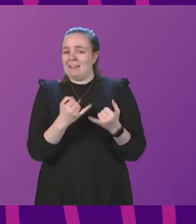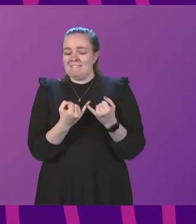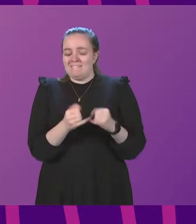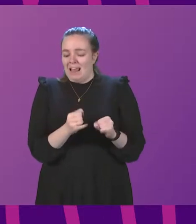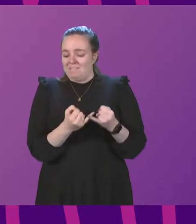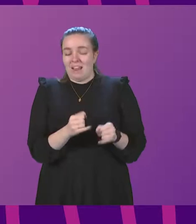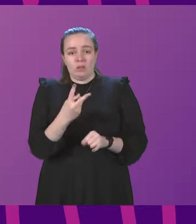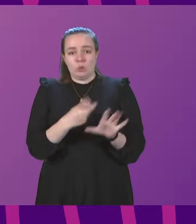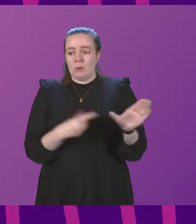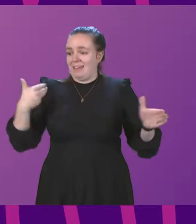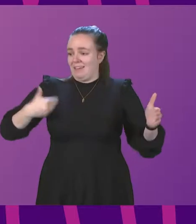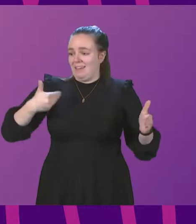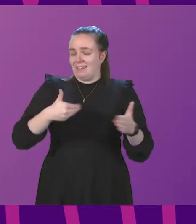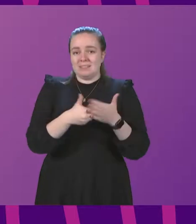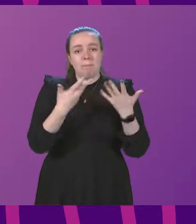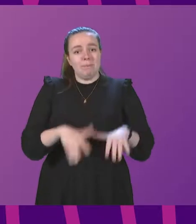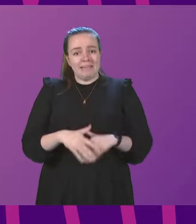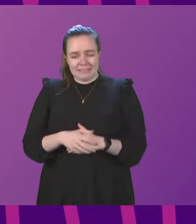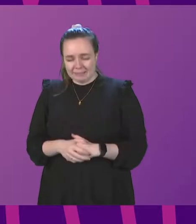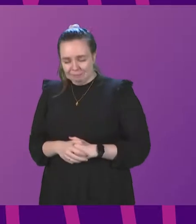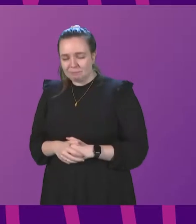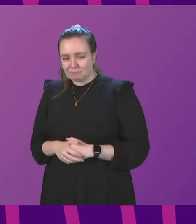two years in a row? The Cabinet Secretary.